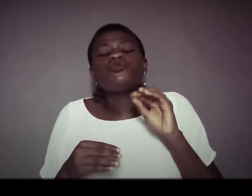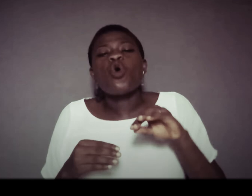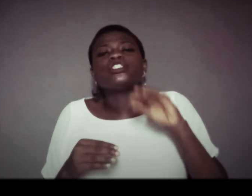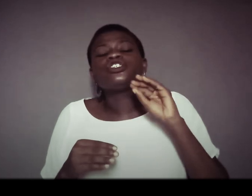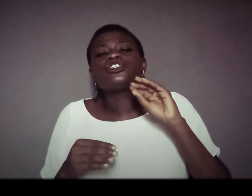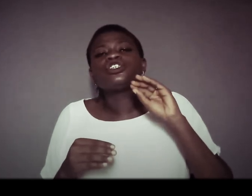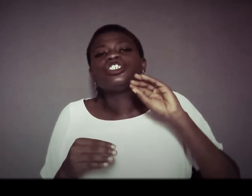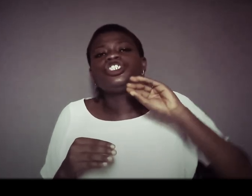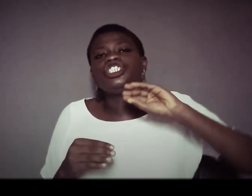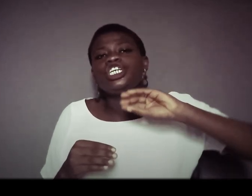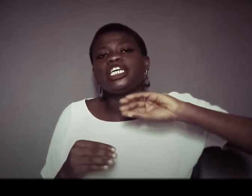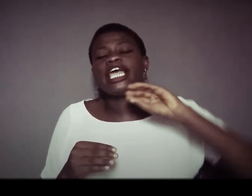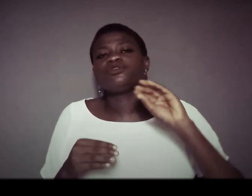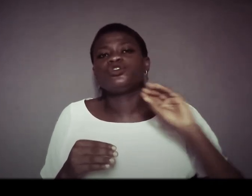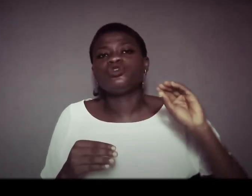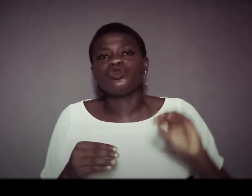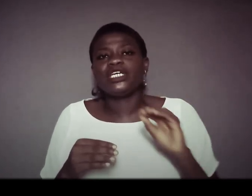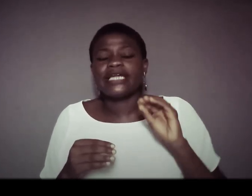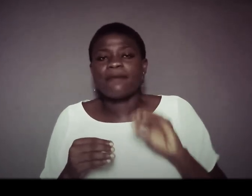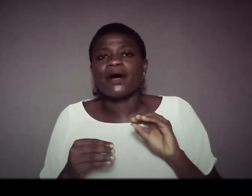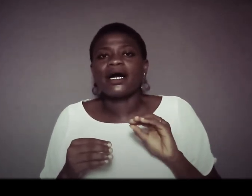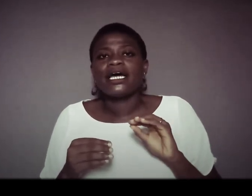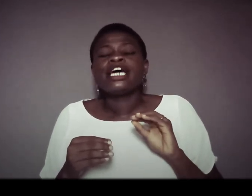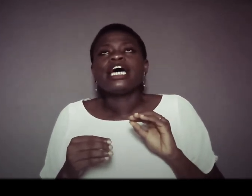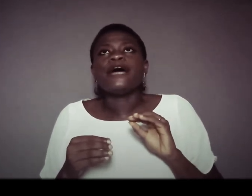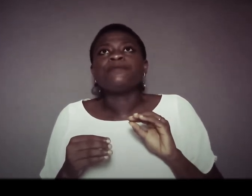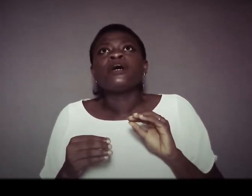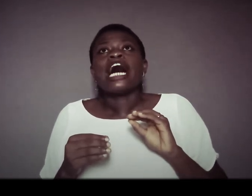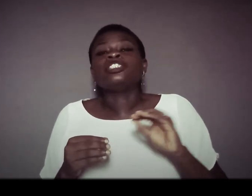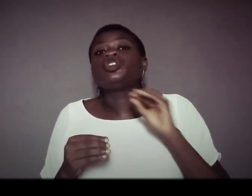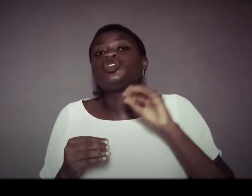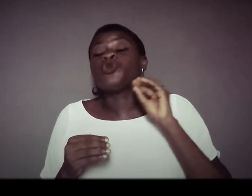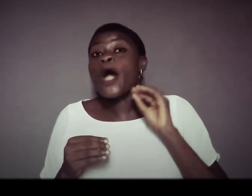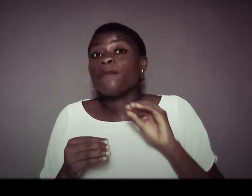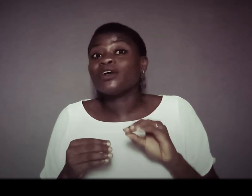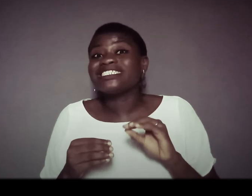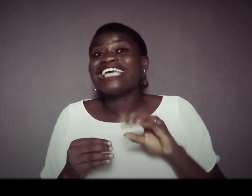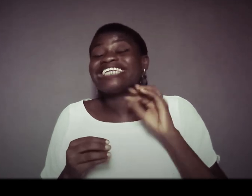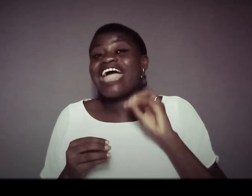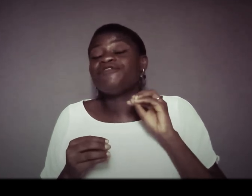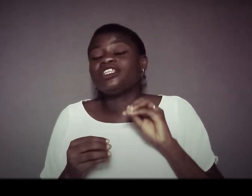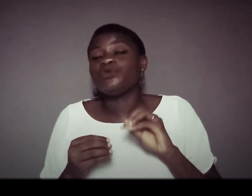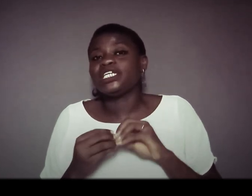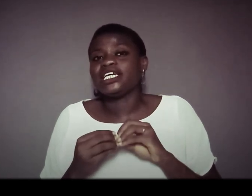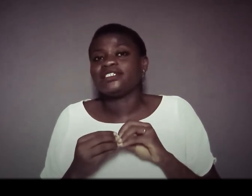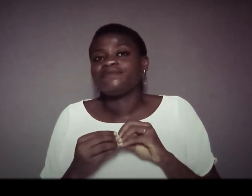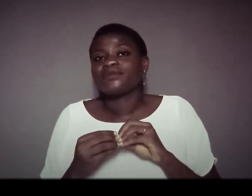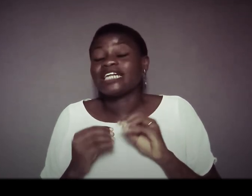what she came to do in abba um and to help us get everything we needed that